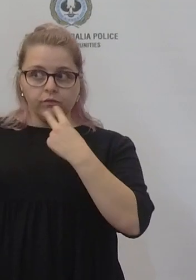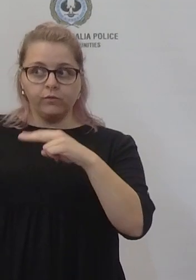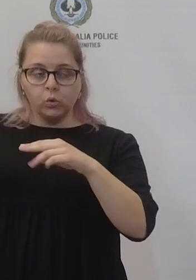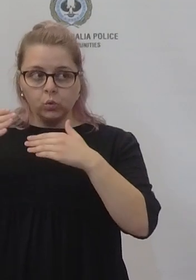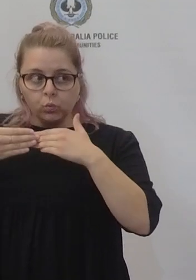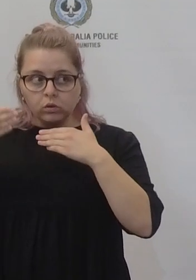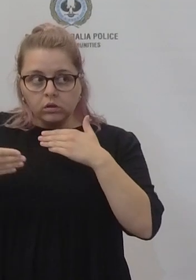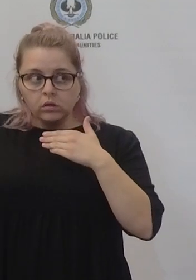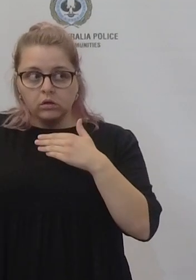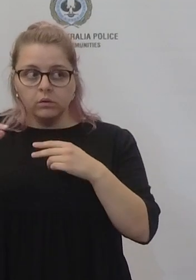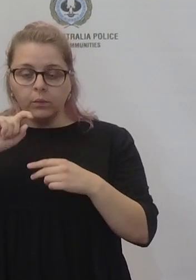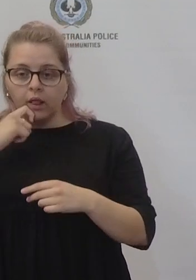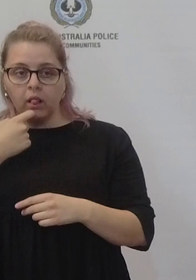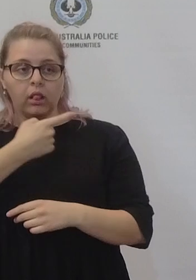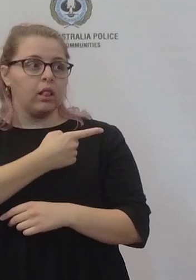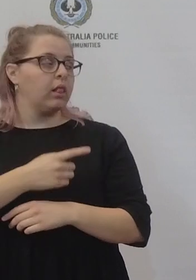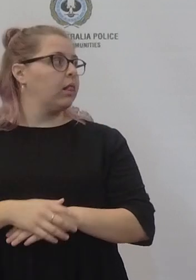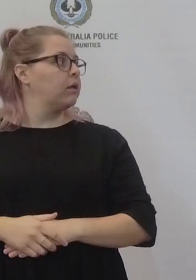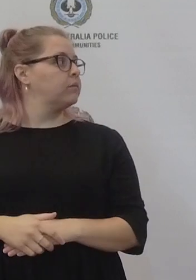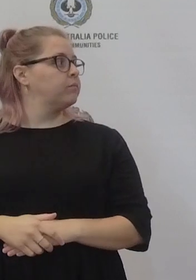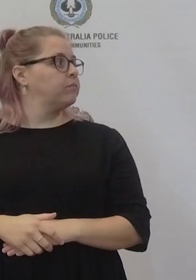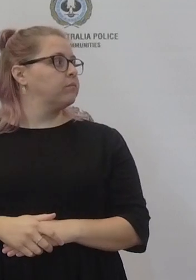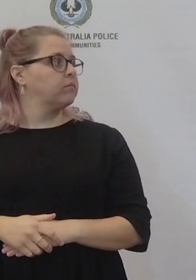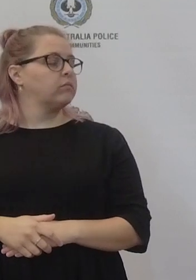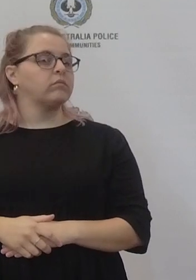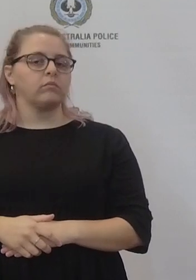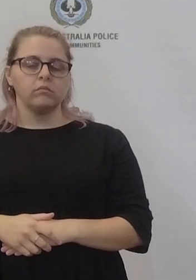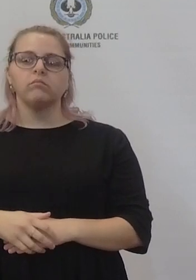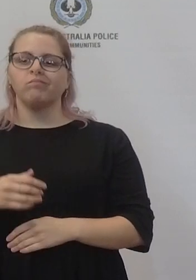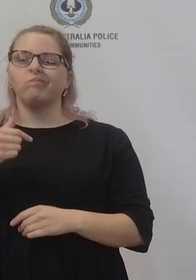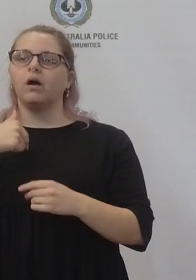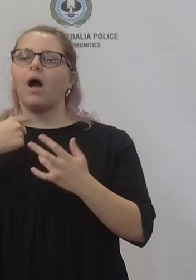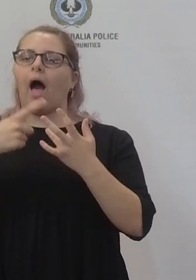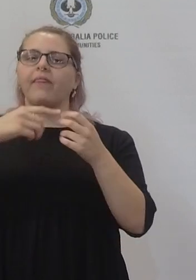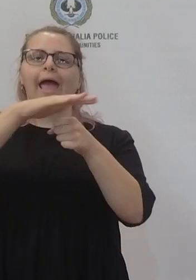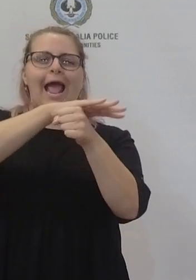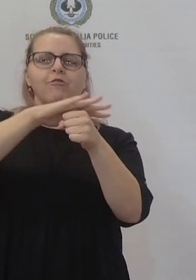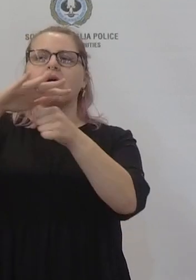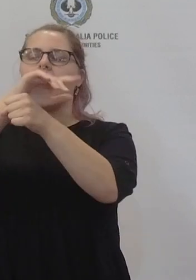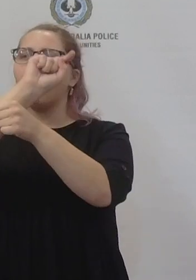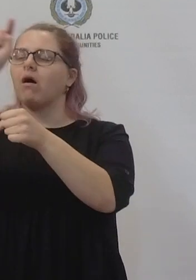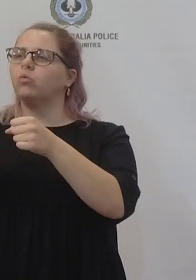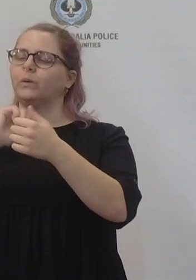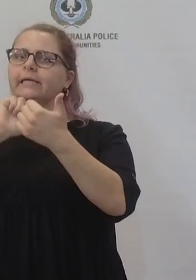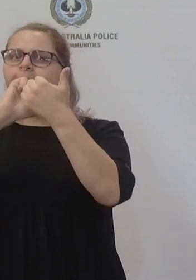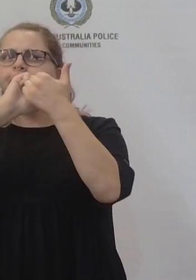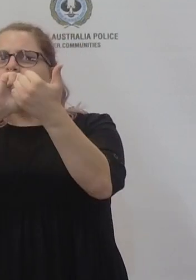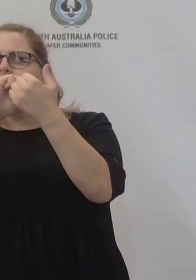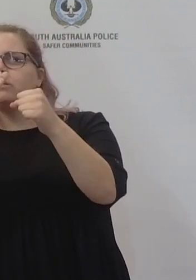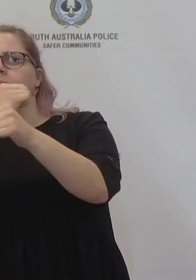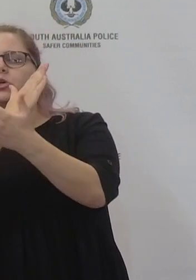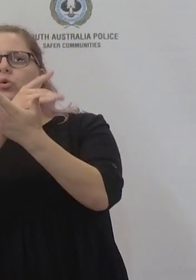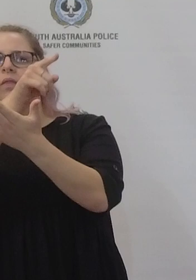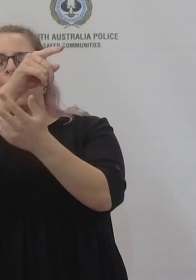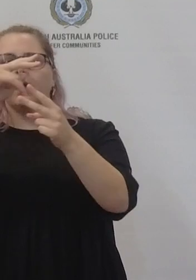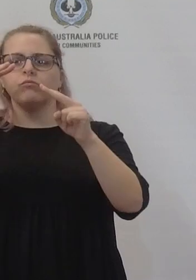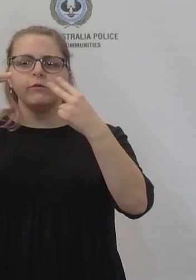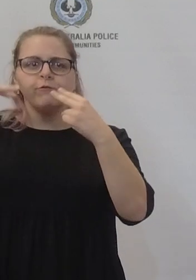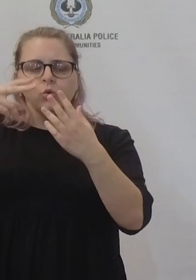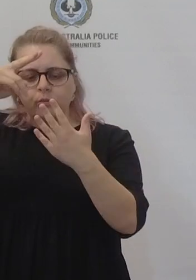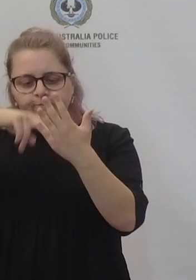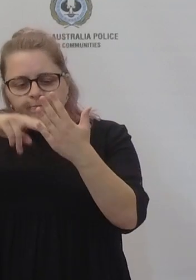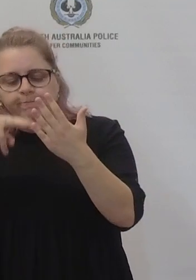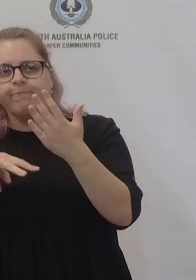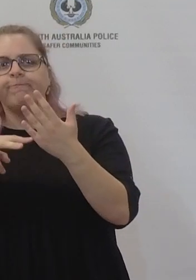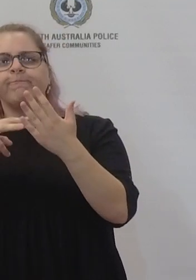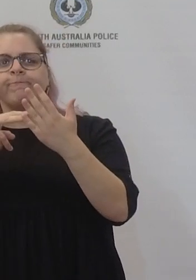declaration ends? We are working with the representatives of those sectors to ensure that they are doing constant review of the need for the mandate to be